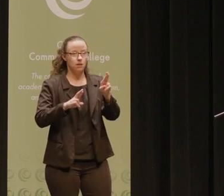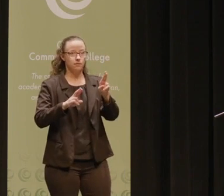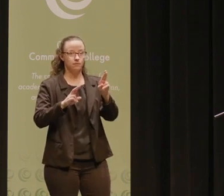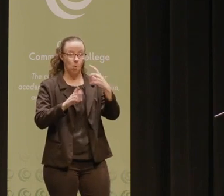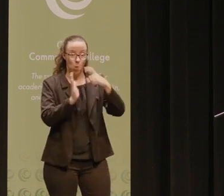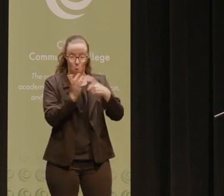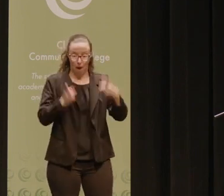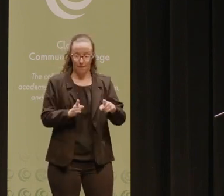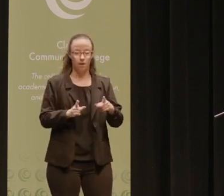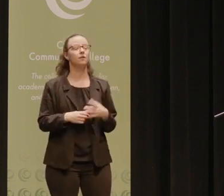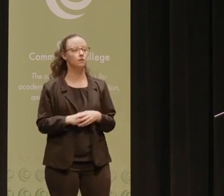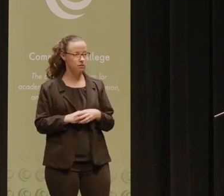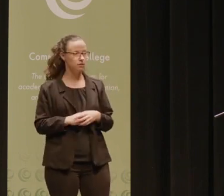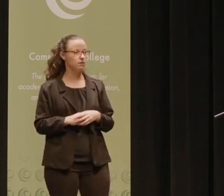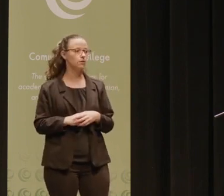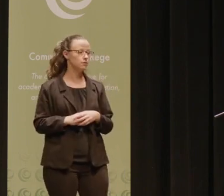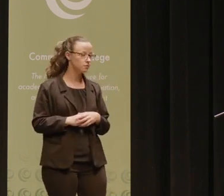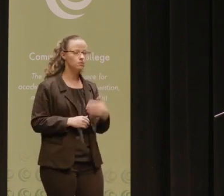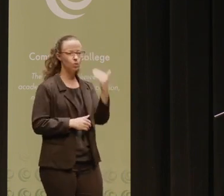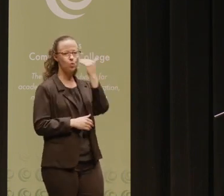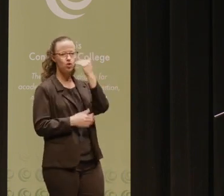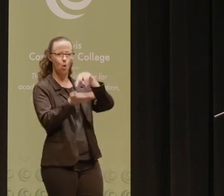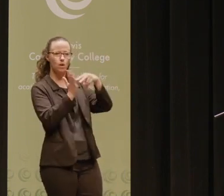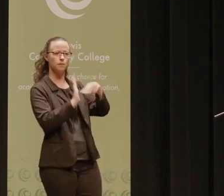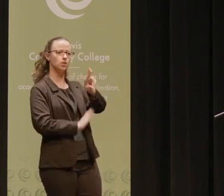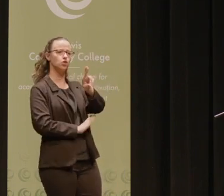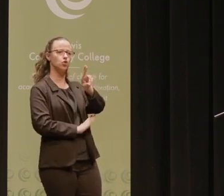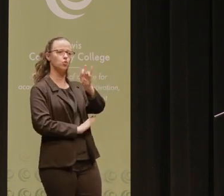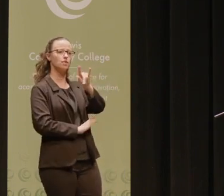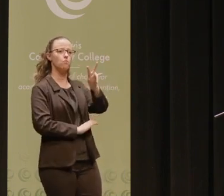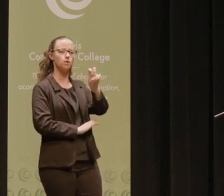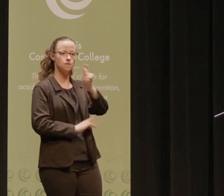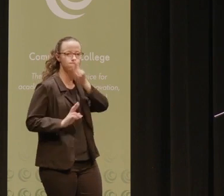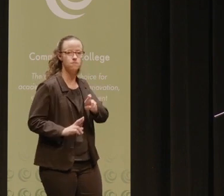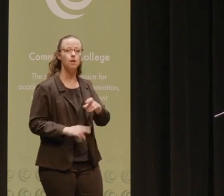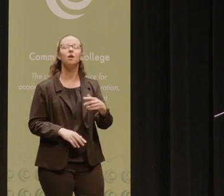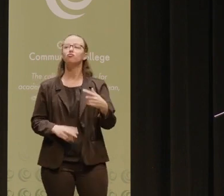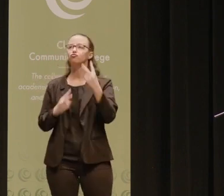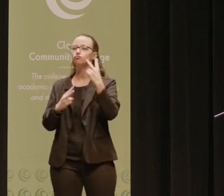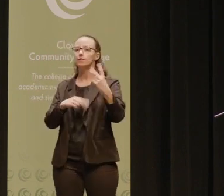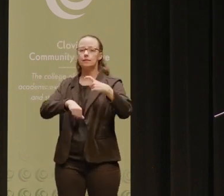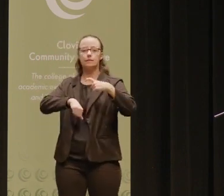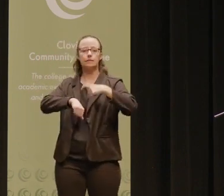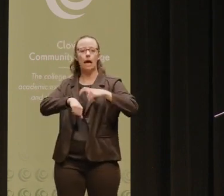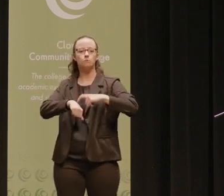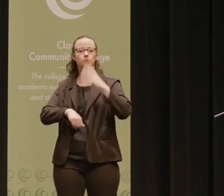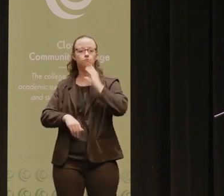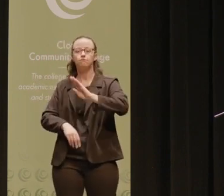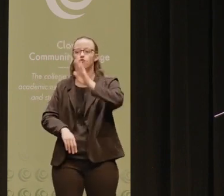And we all know what it means to be responsive and can all recall times of frustration